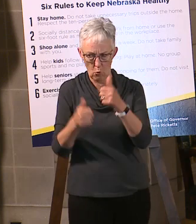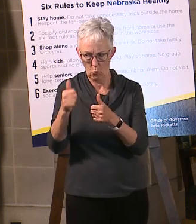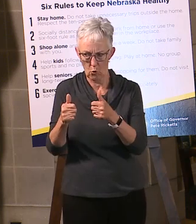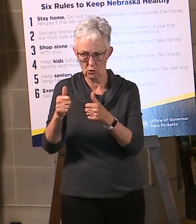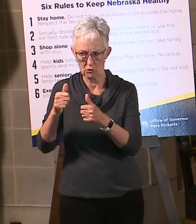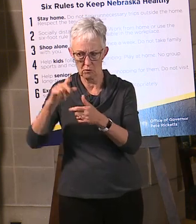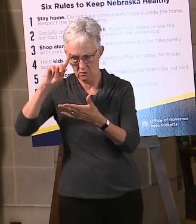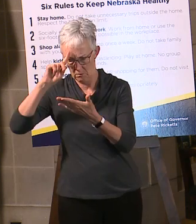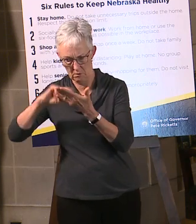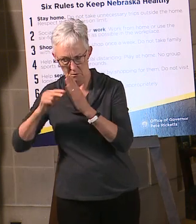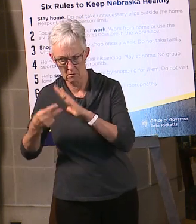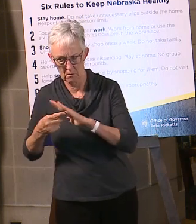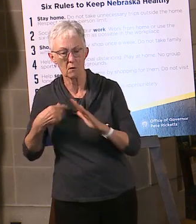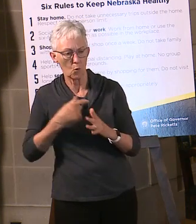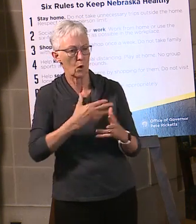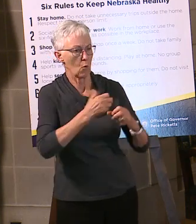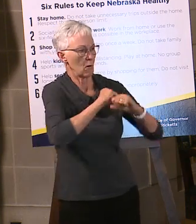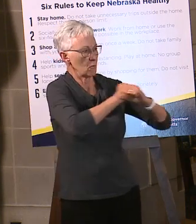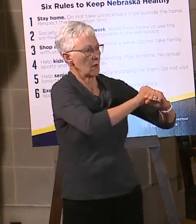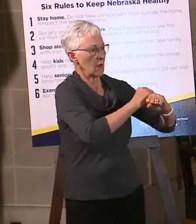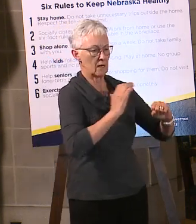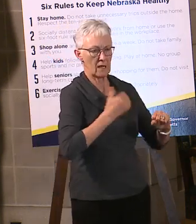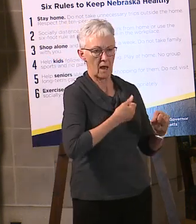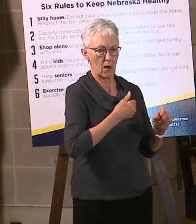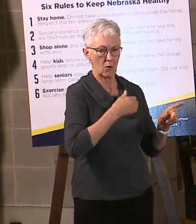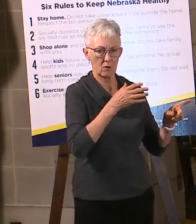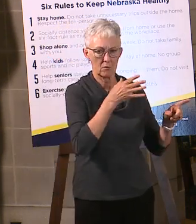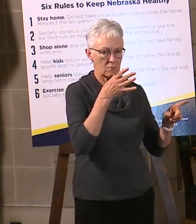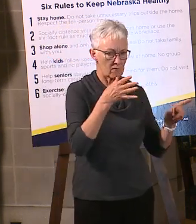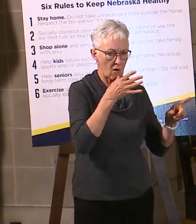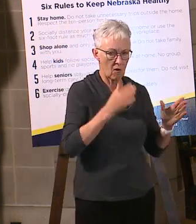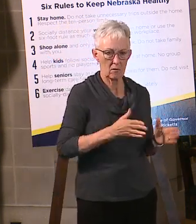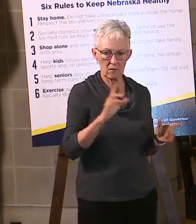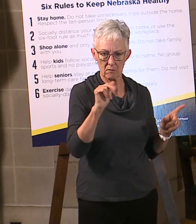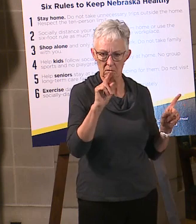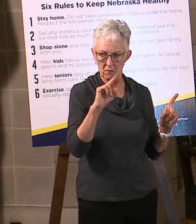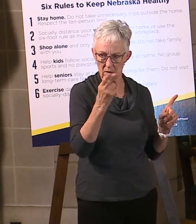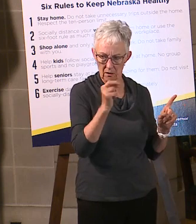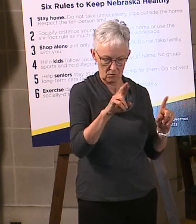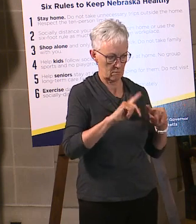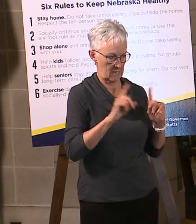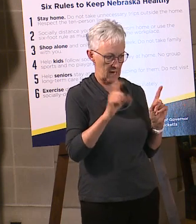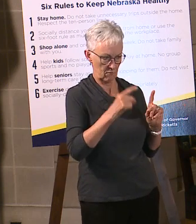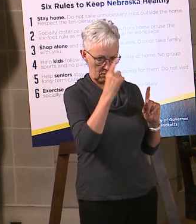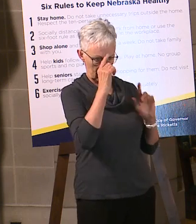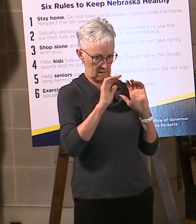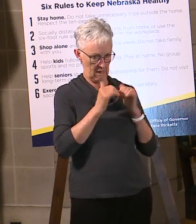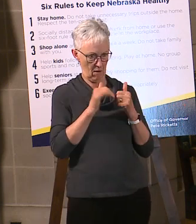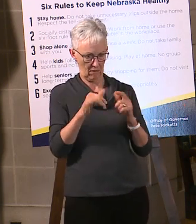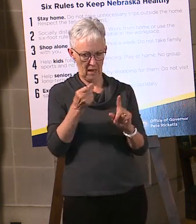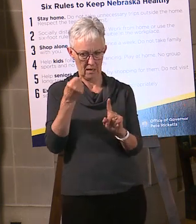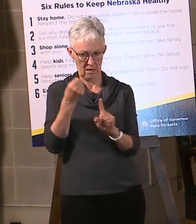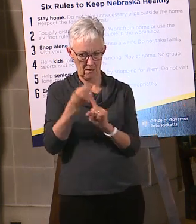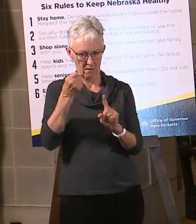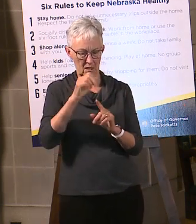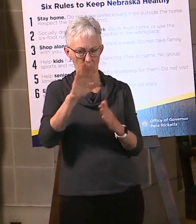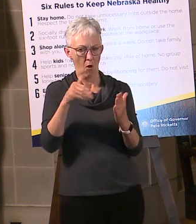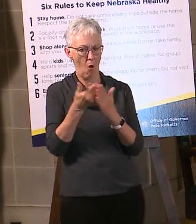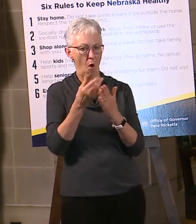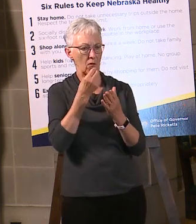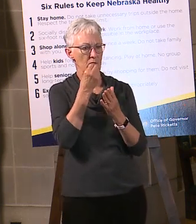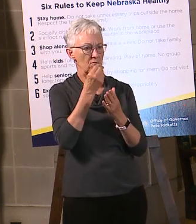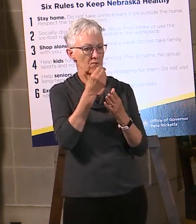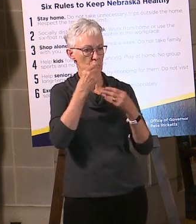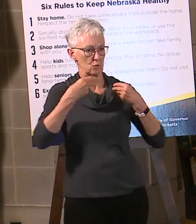to protect our ranchers, but we also need to be mindful of what that's going to do to the entire supply chain system. Ryan Boyd